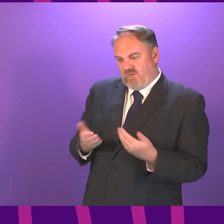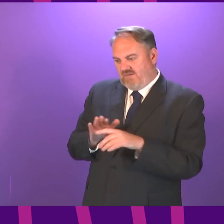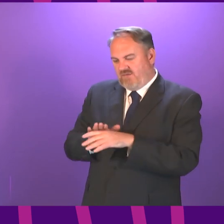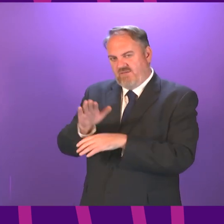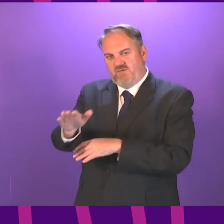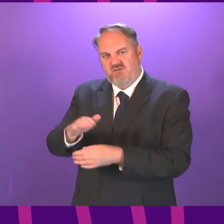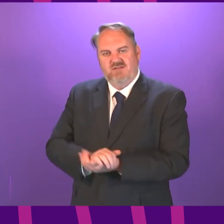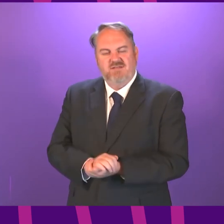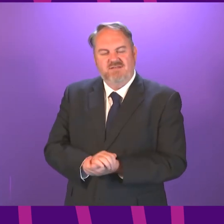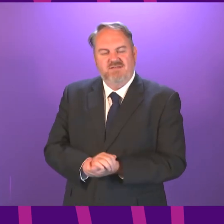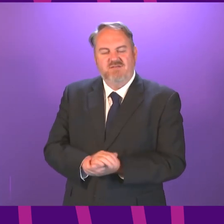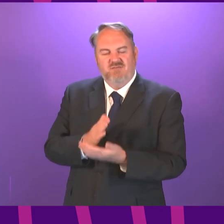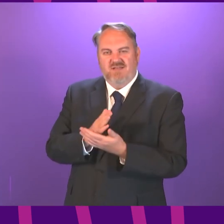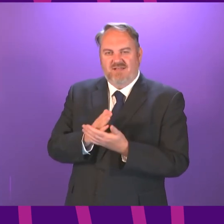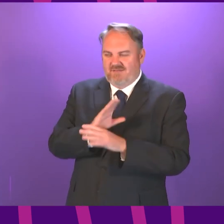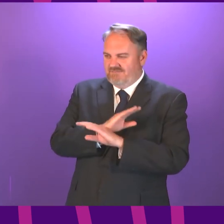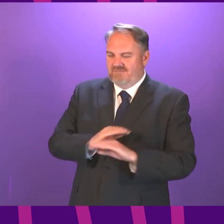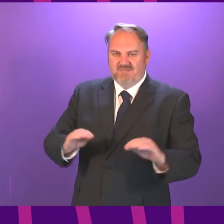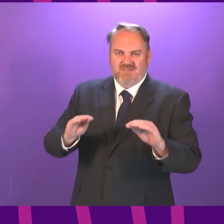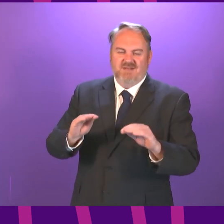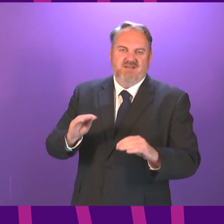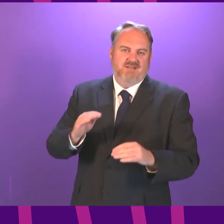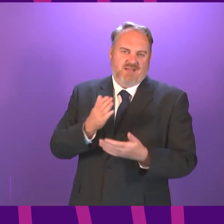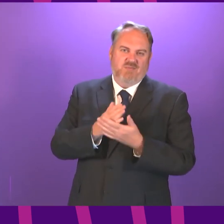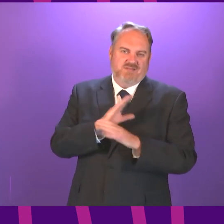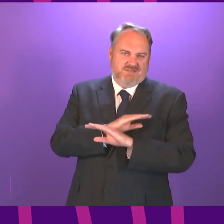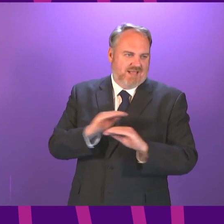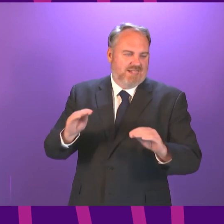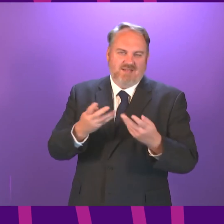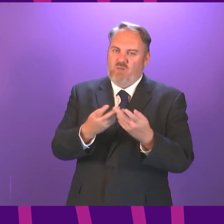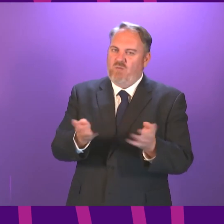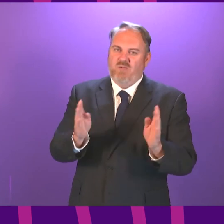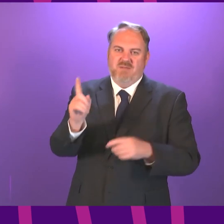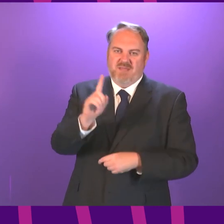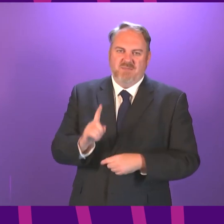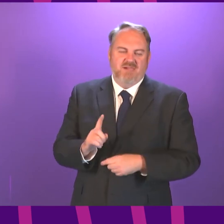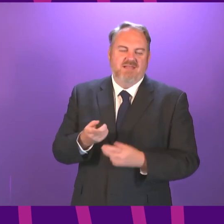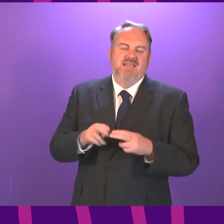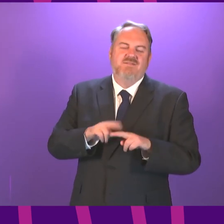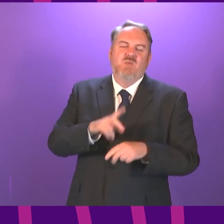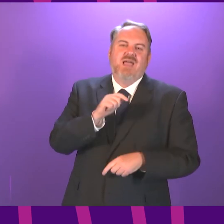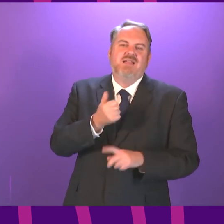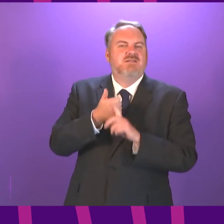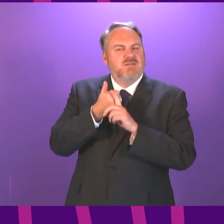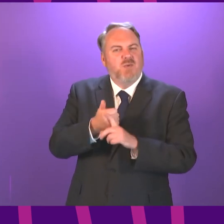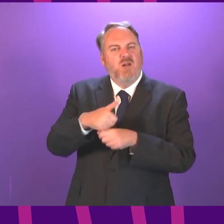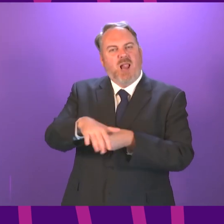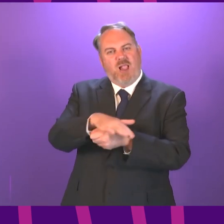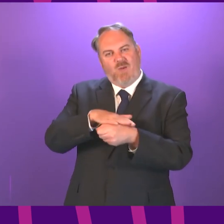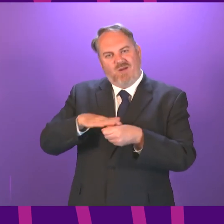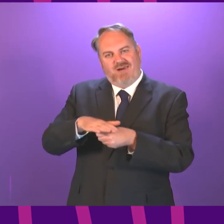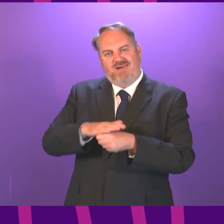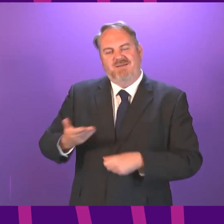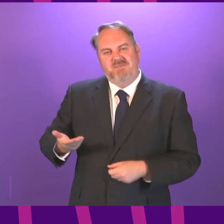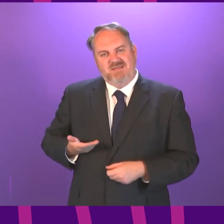as well but I think a message all of us could helpfully convey to our constituents right now is where you can support your local tourism industry